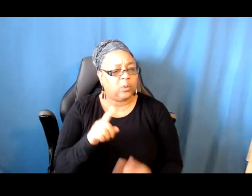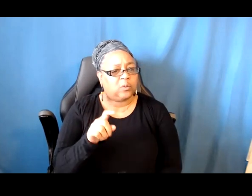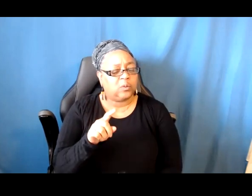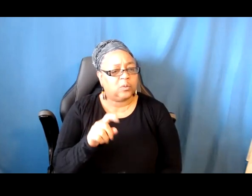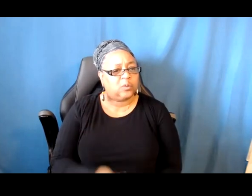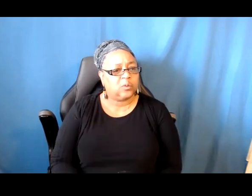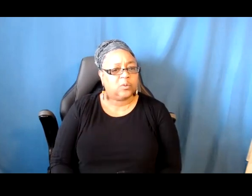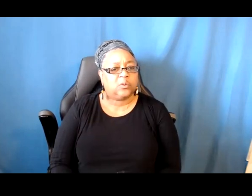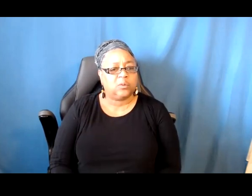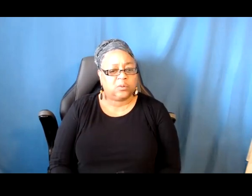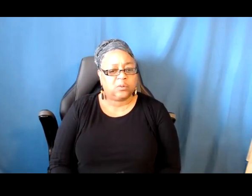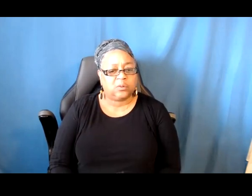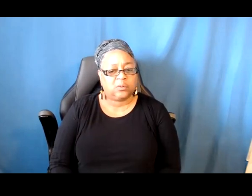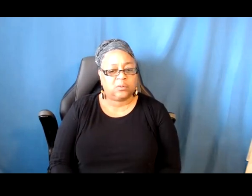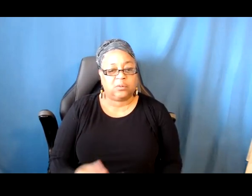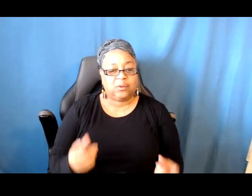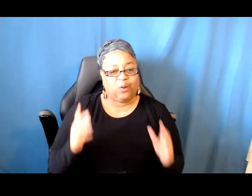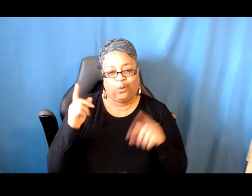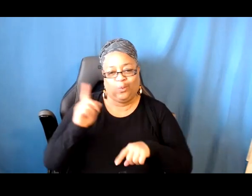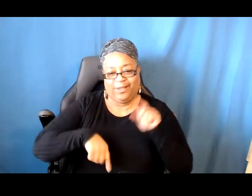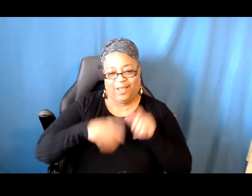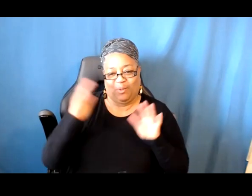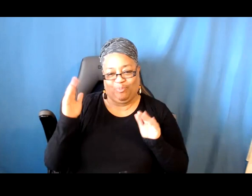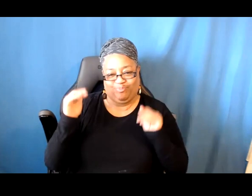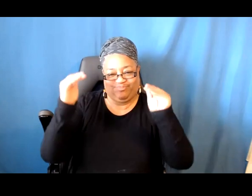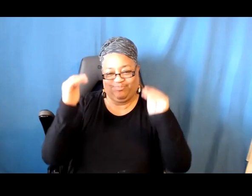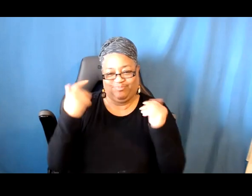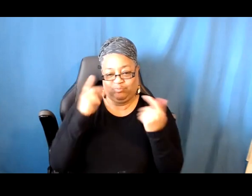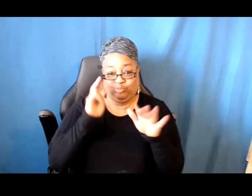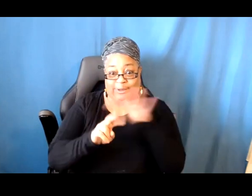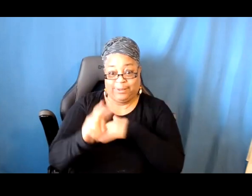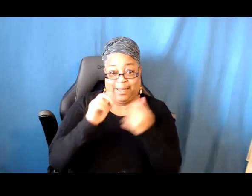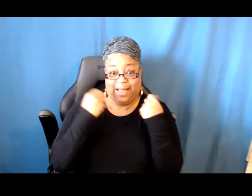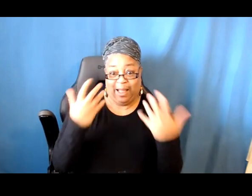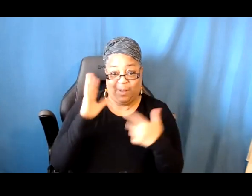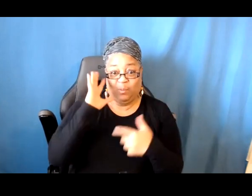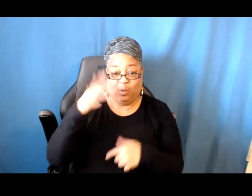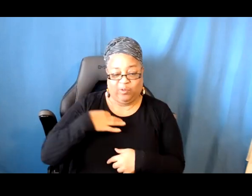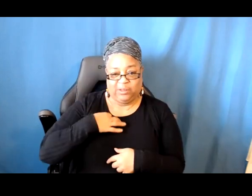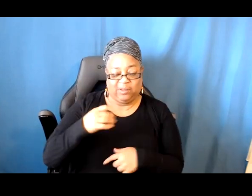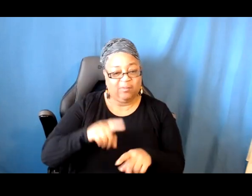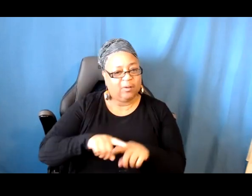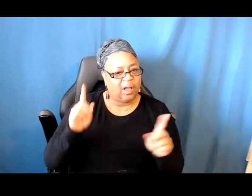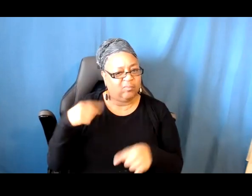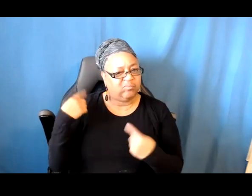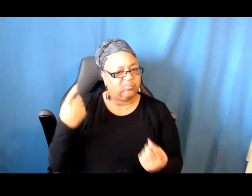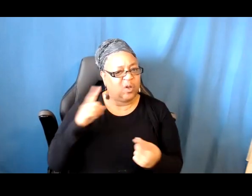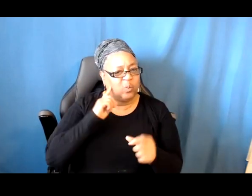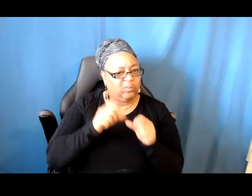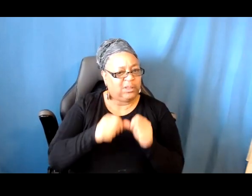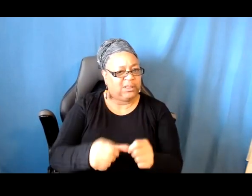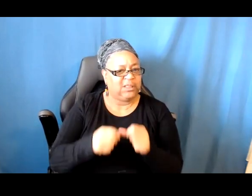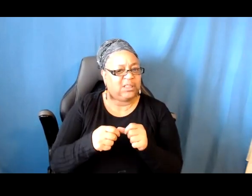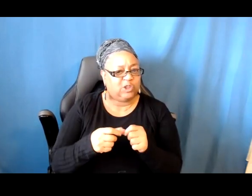You predict exactly how many applications will receive, but I should say, in the past few years, we've consistently received over 4,000